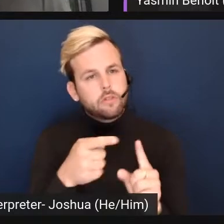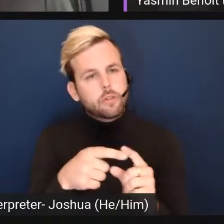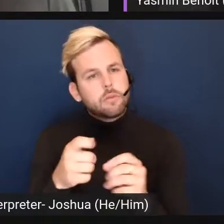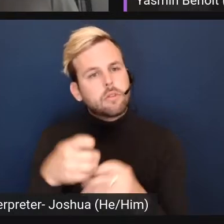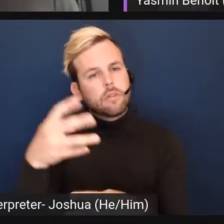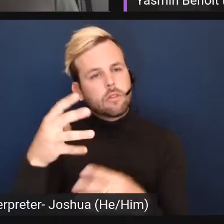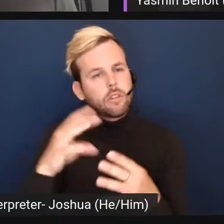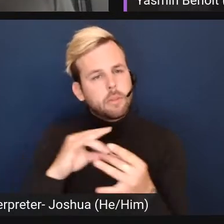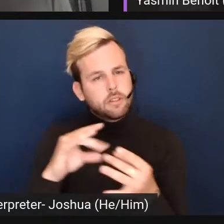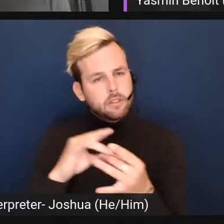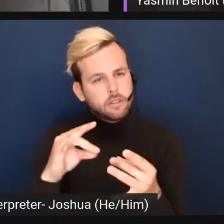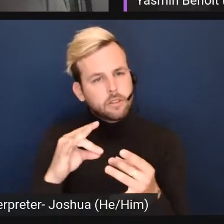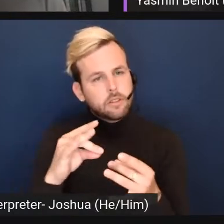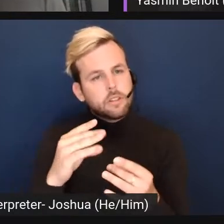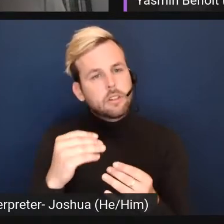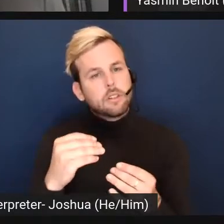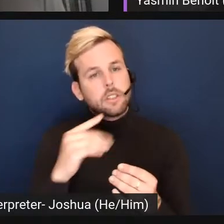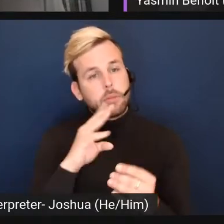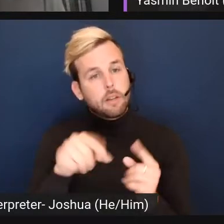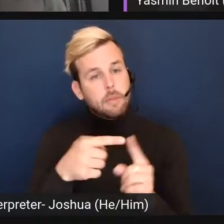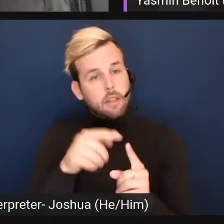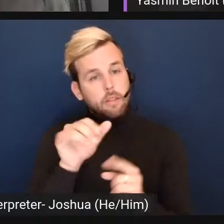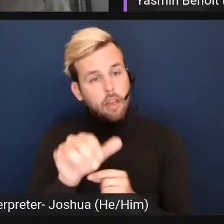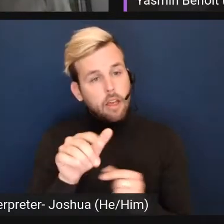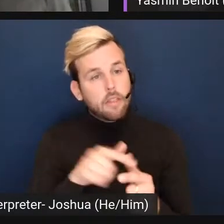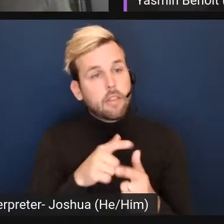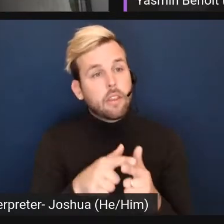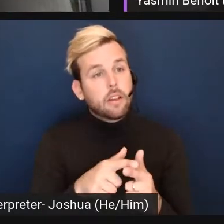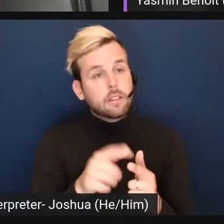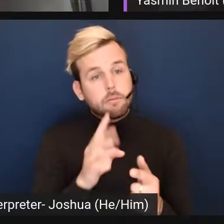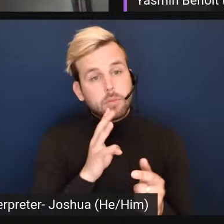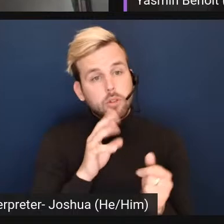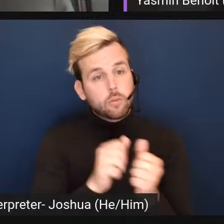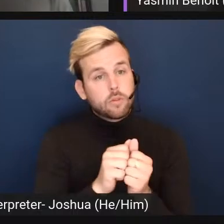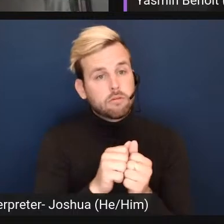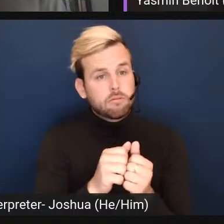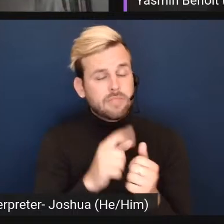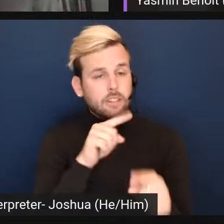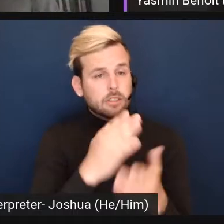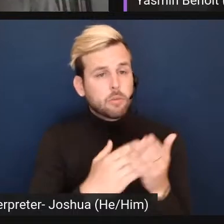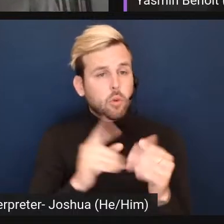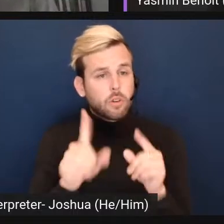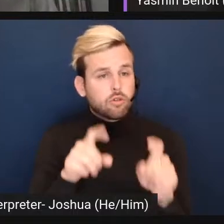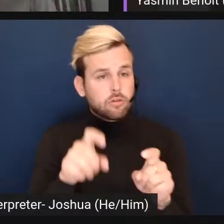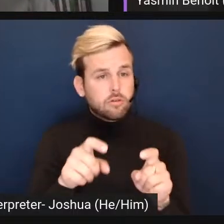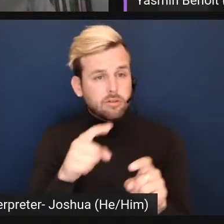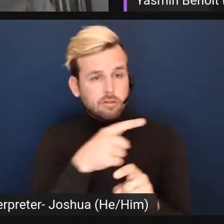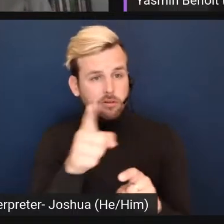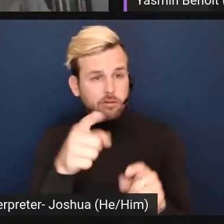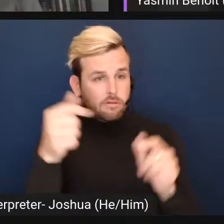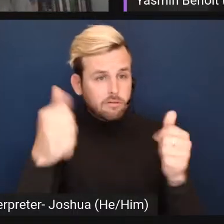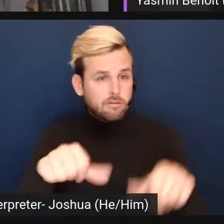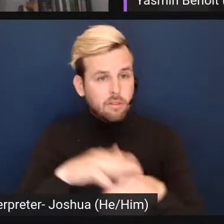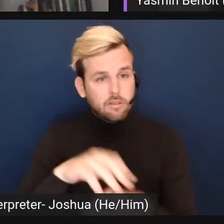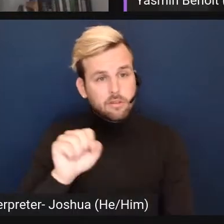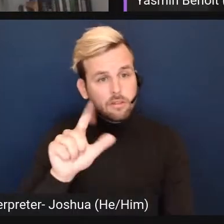comments and speak to them. And then speak to some of the questions that are, you all are putting on Slido.